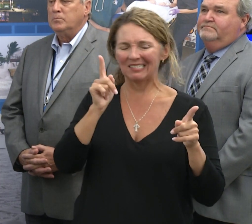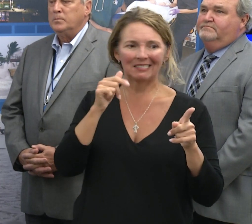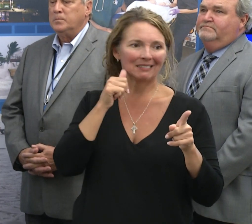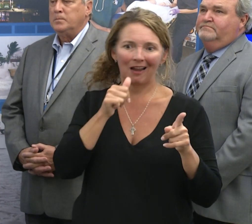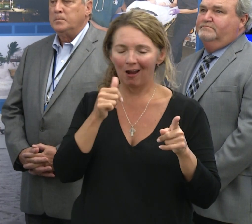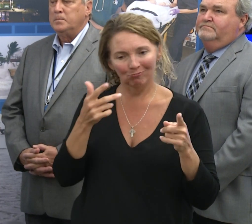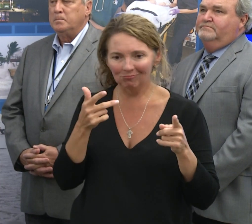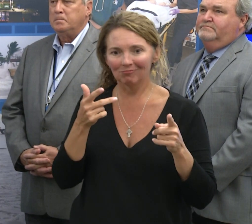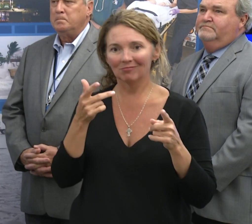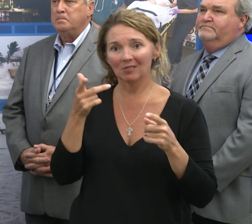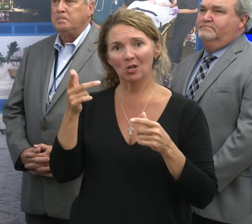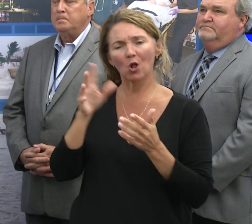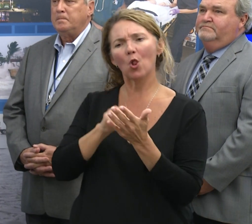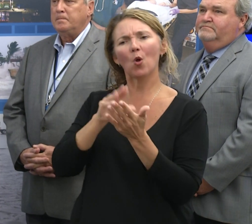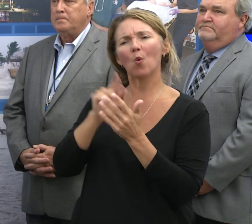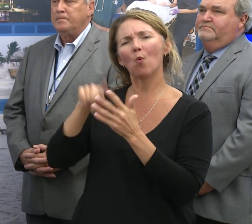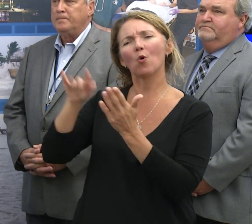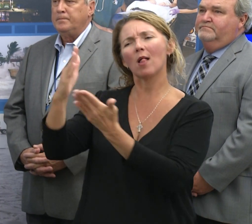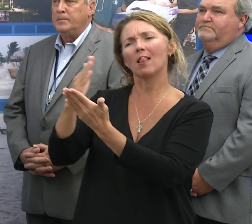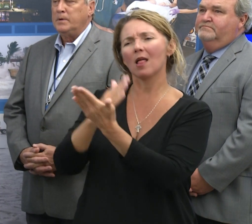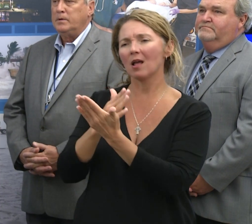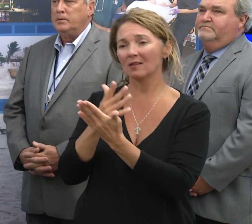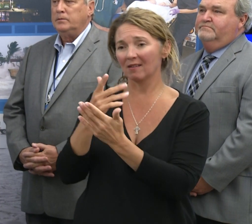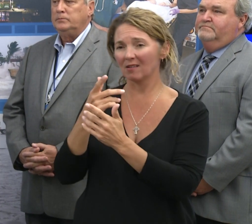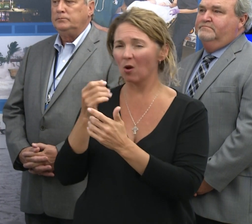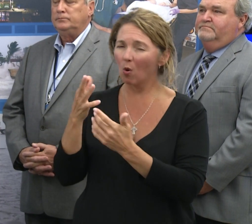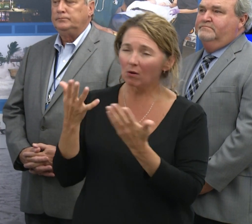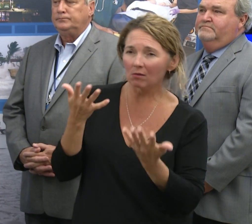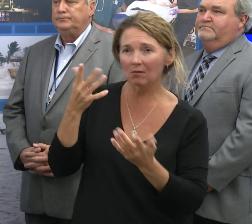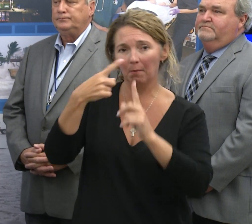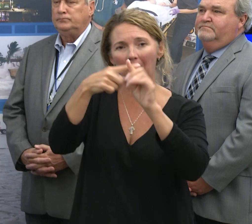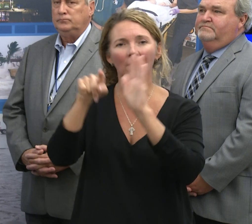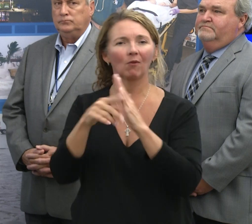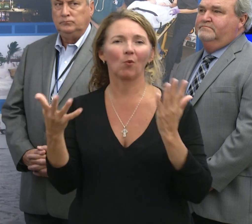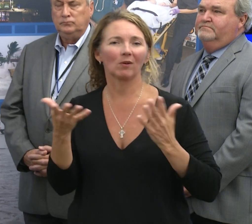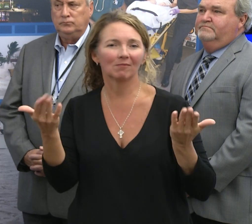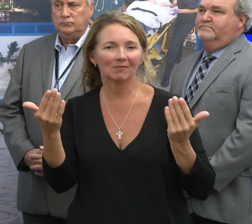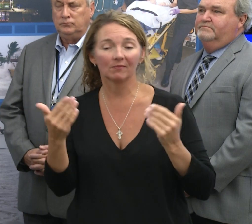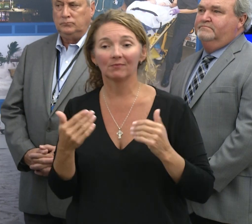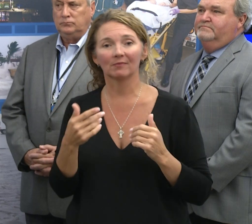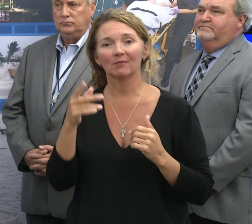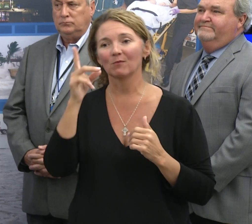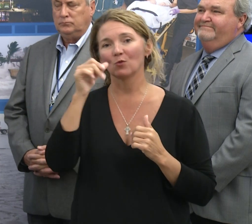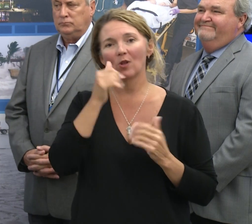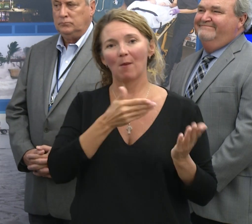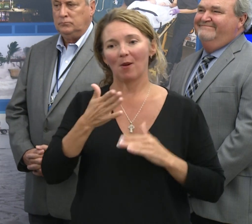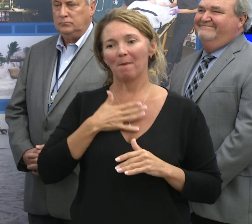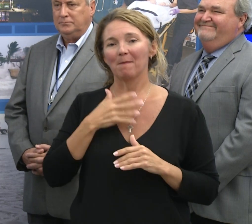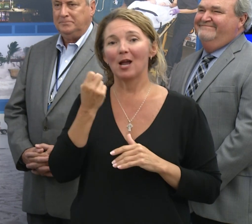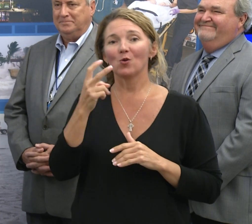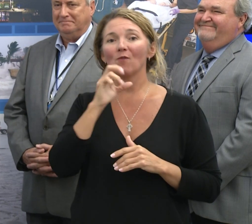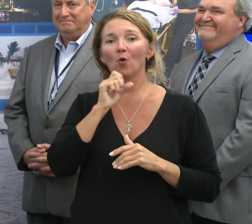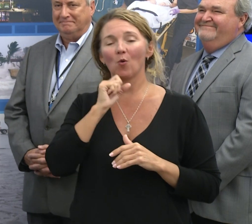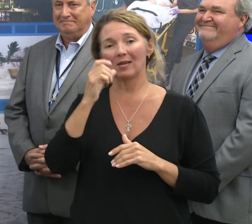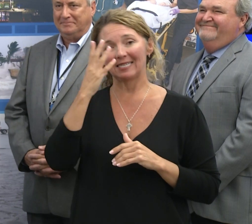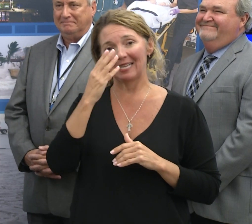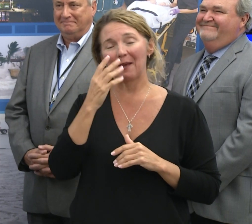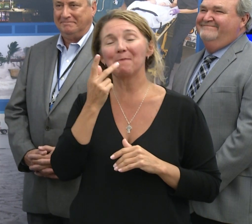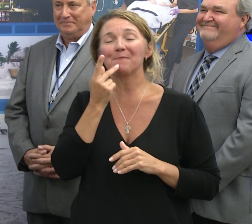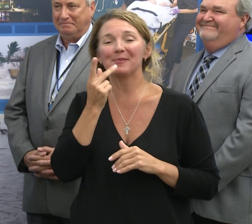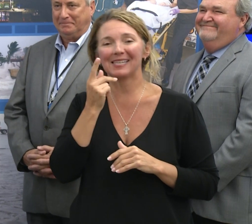Yeah, I think the first lesson is don't bring my 12-year-old's pink sleeping bag